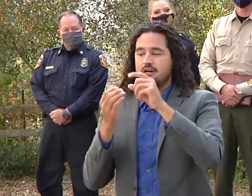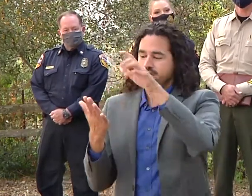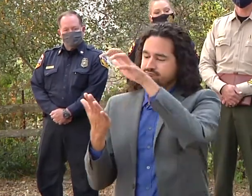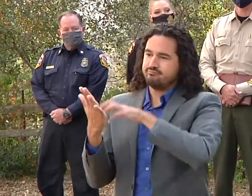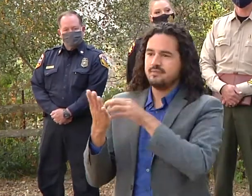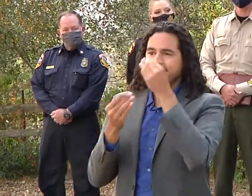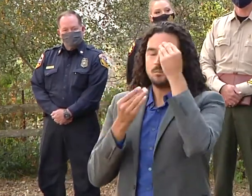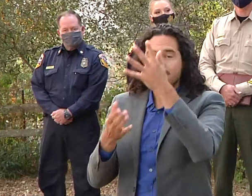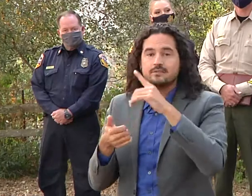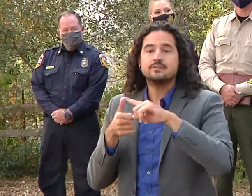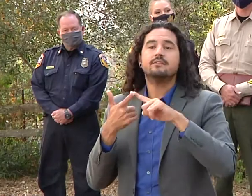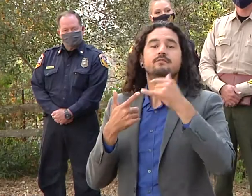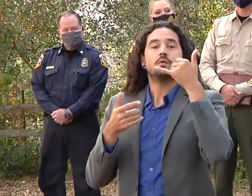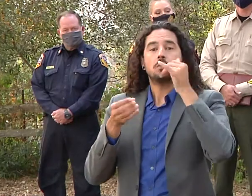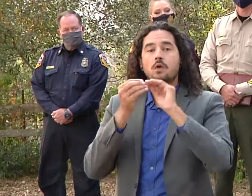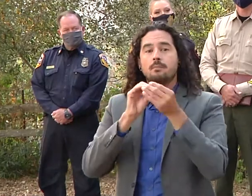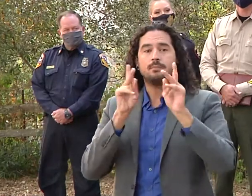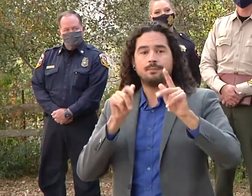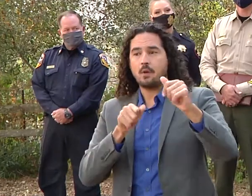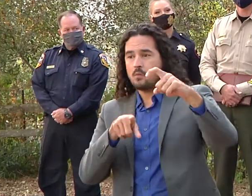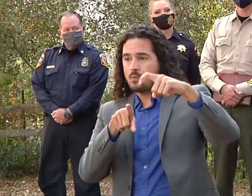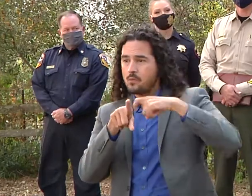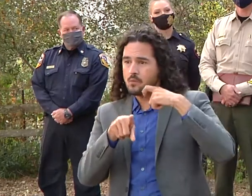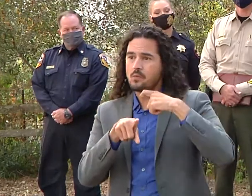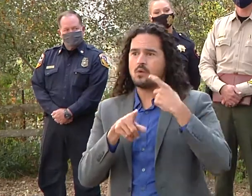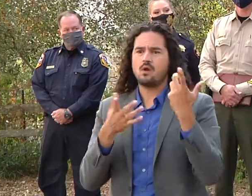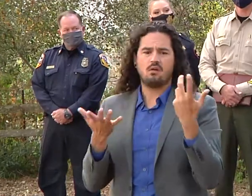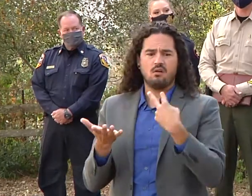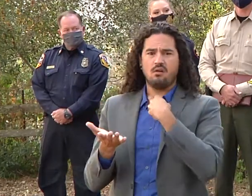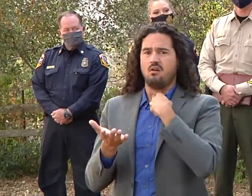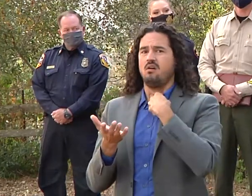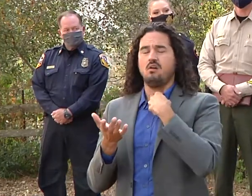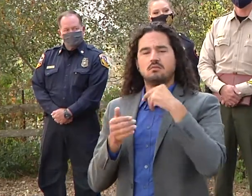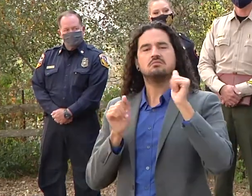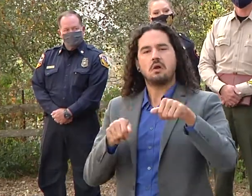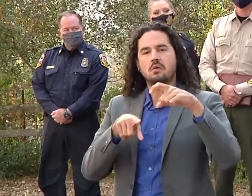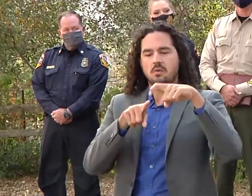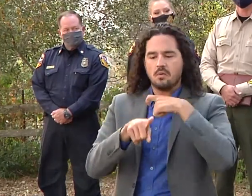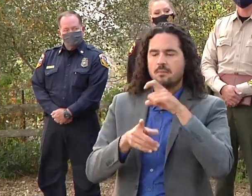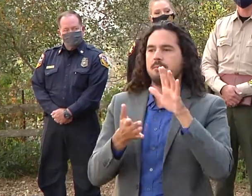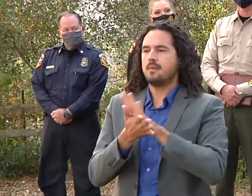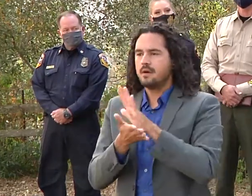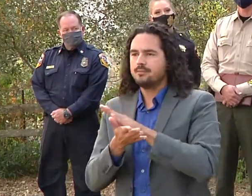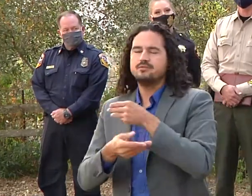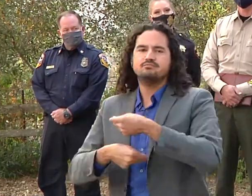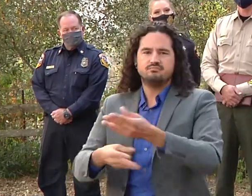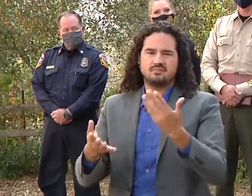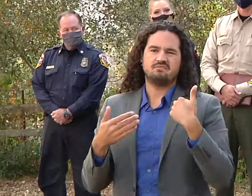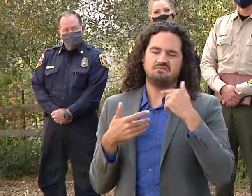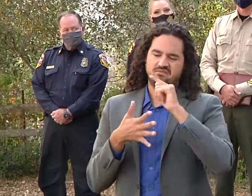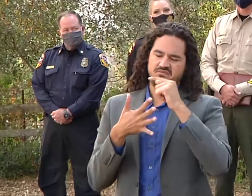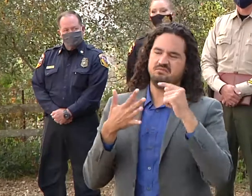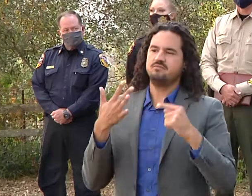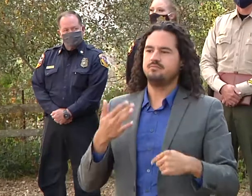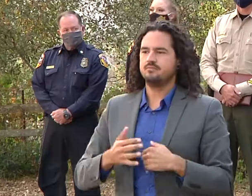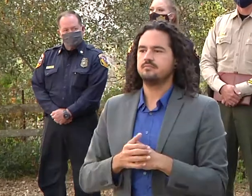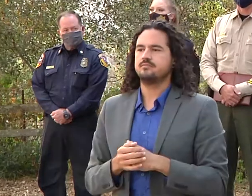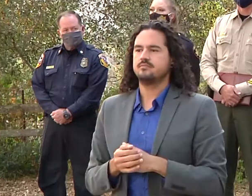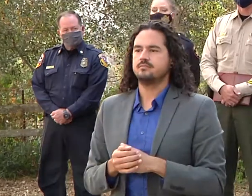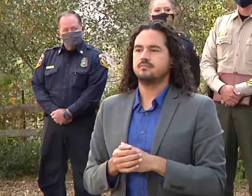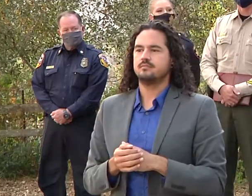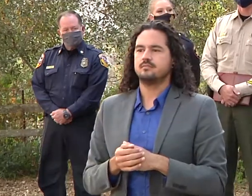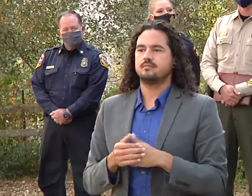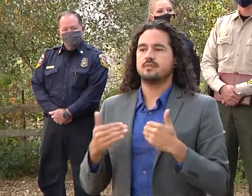information without having to access the internet but keeping in mind that our our social media presence